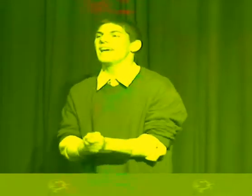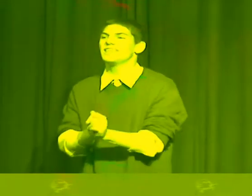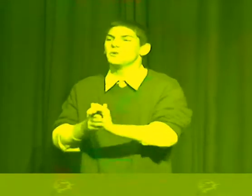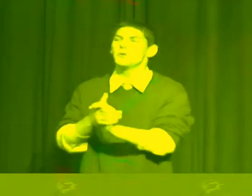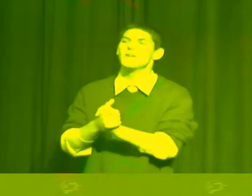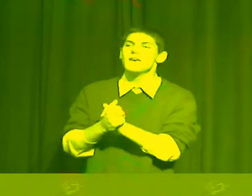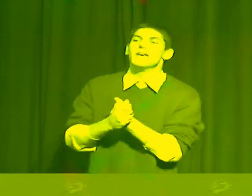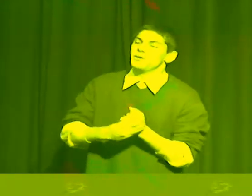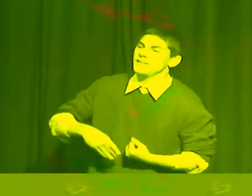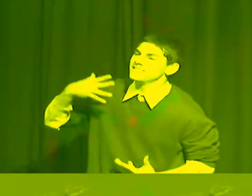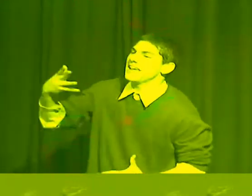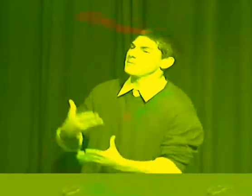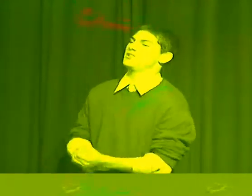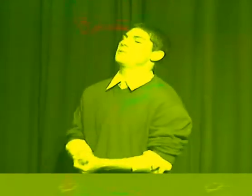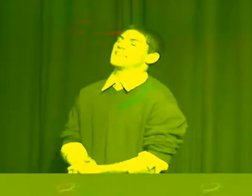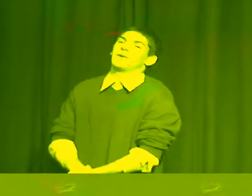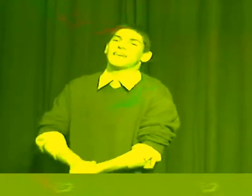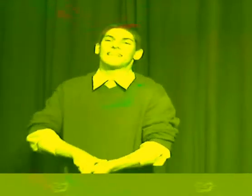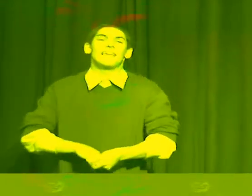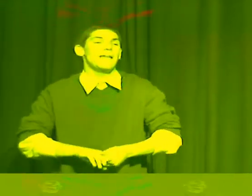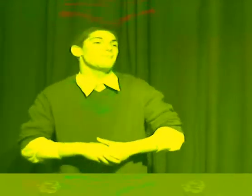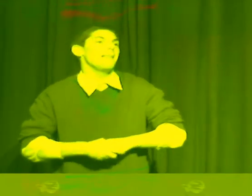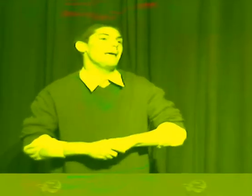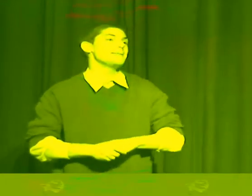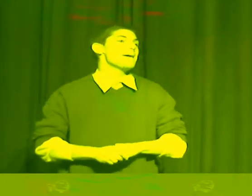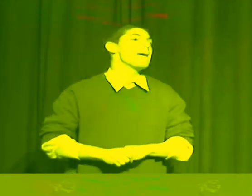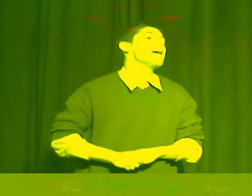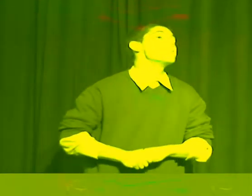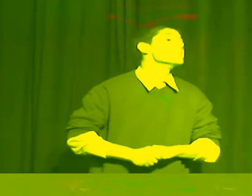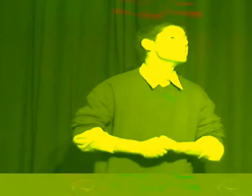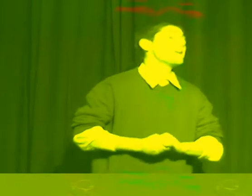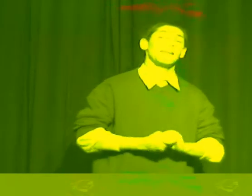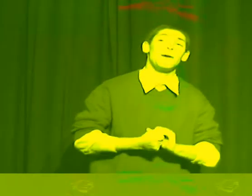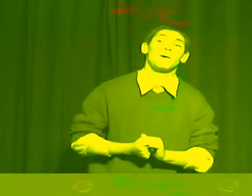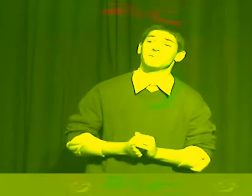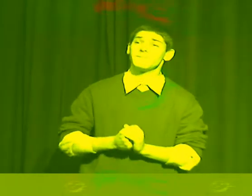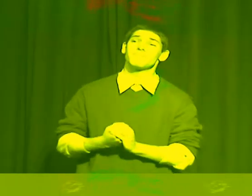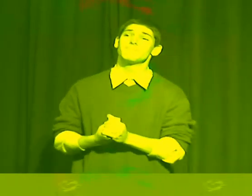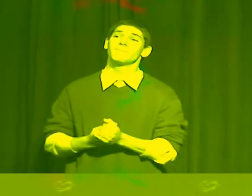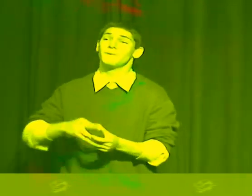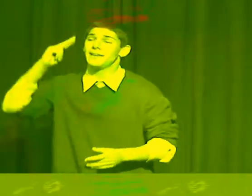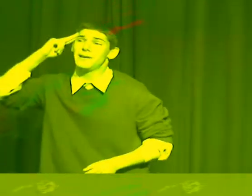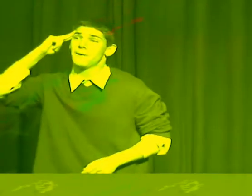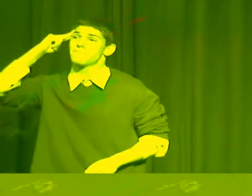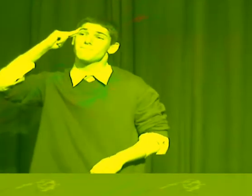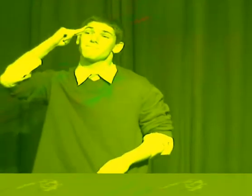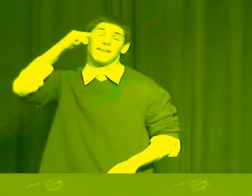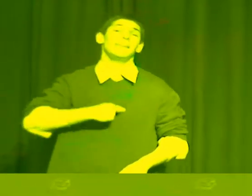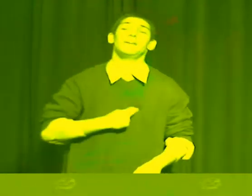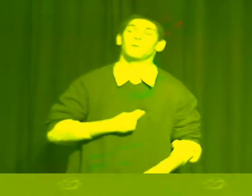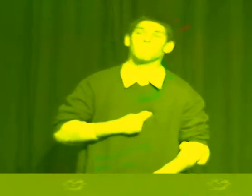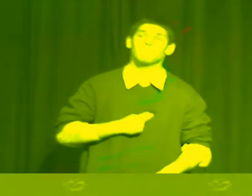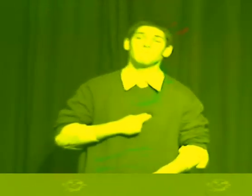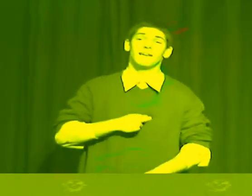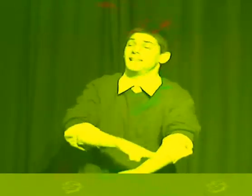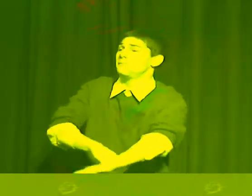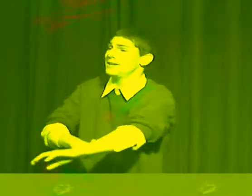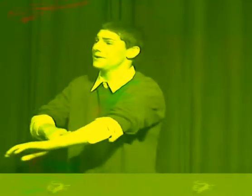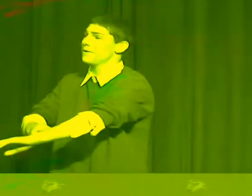guys, you didn't take me too seriously. Well, it hurt. It's right here. It's a little bit here.